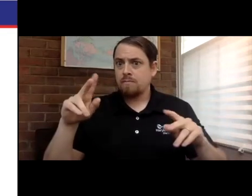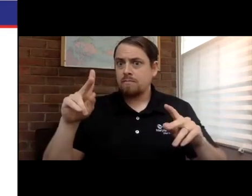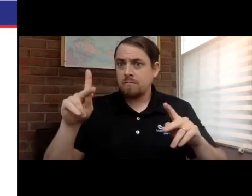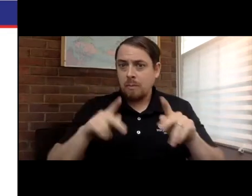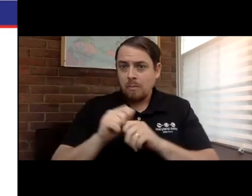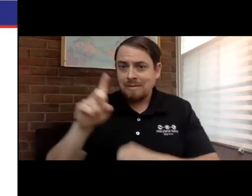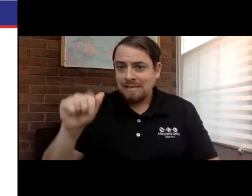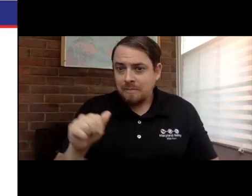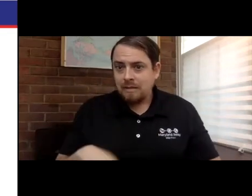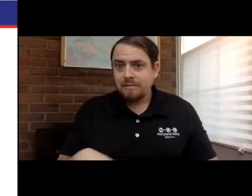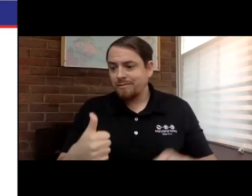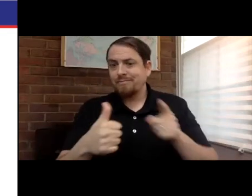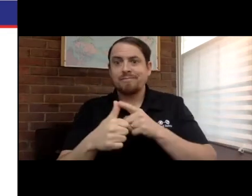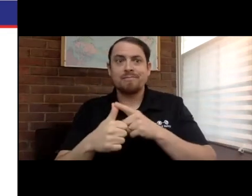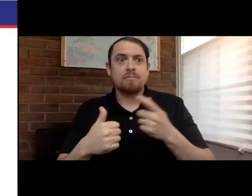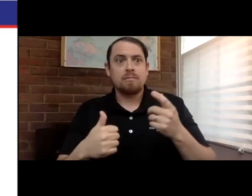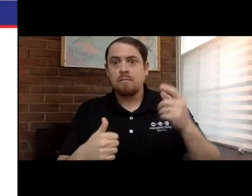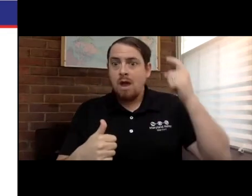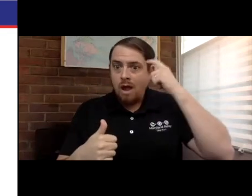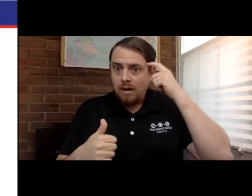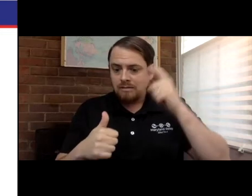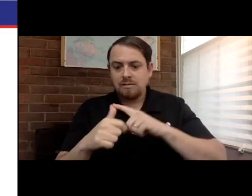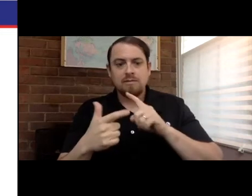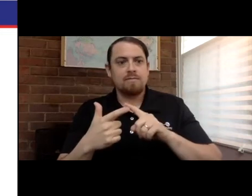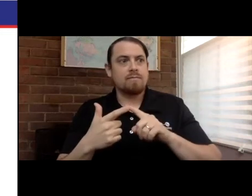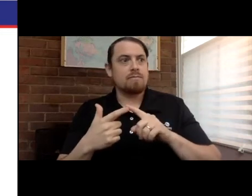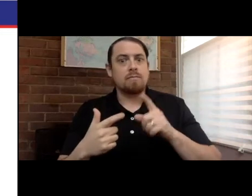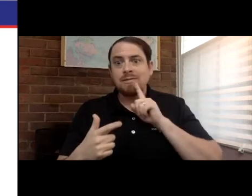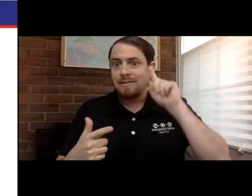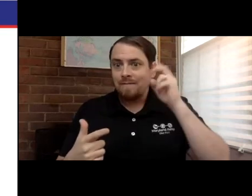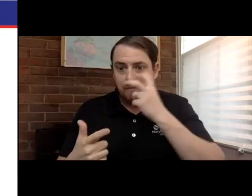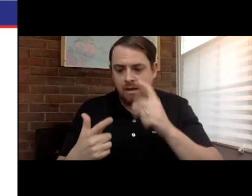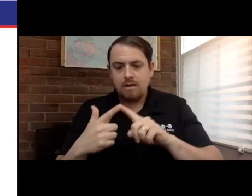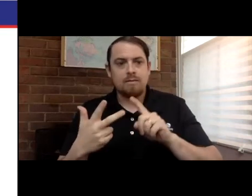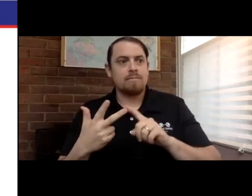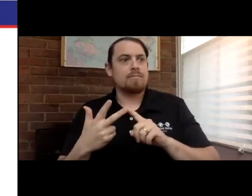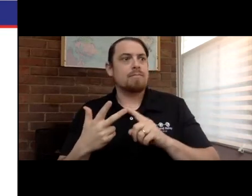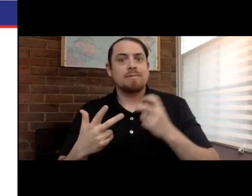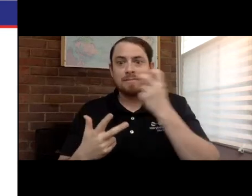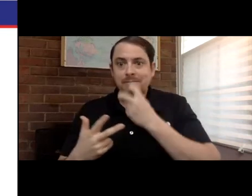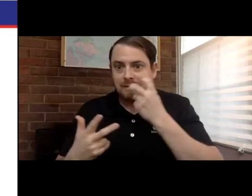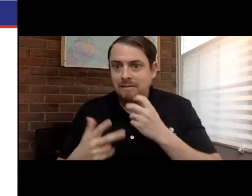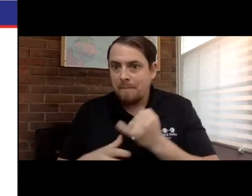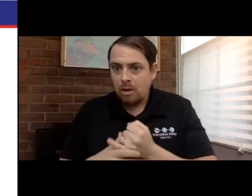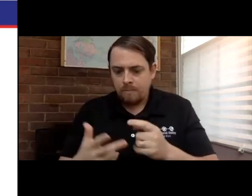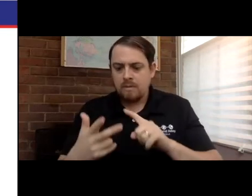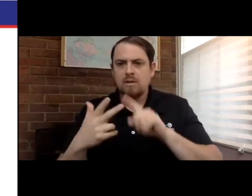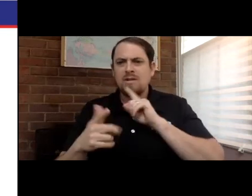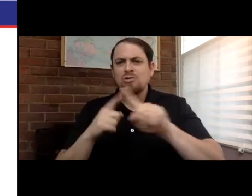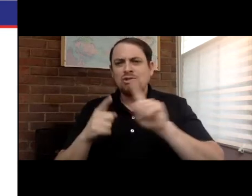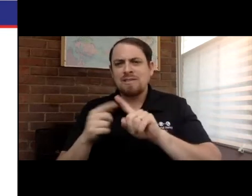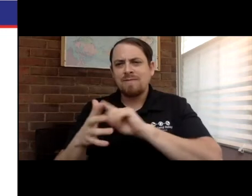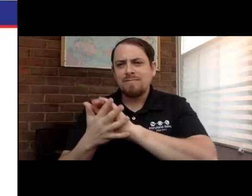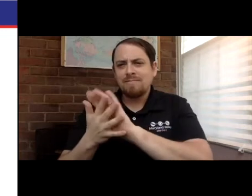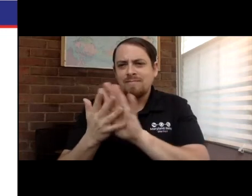In addition to that. It can serve a variety of different disabled community groups, cognitive disabilities,